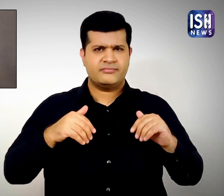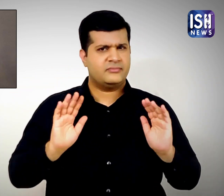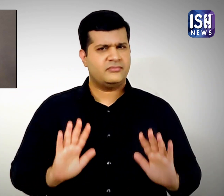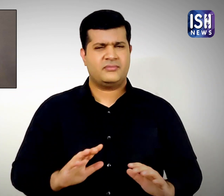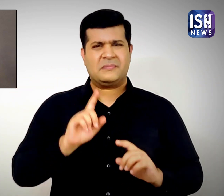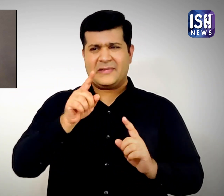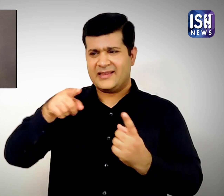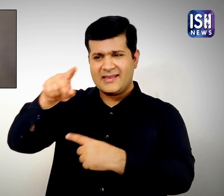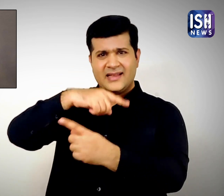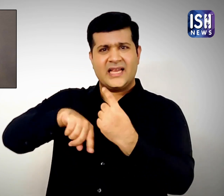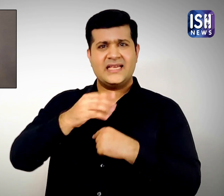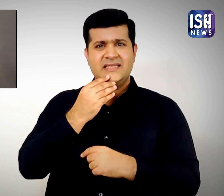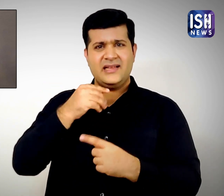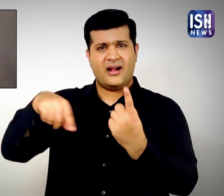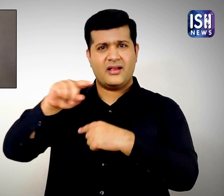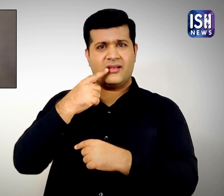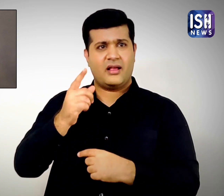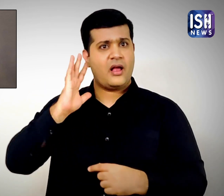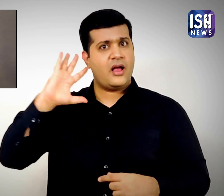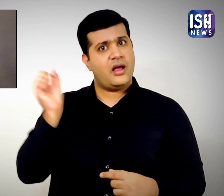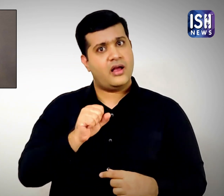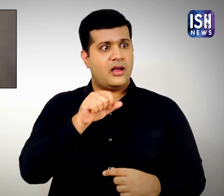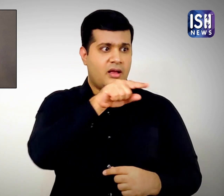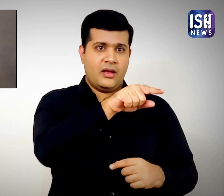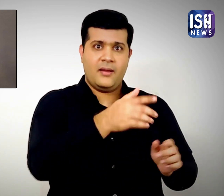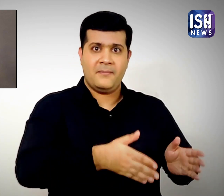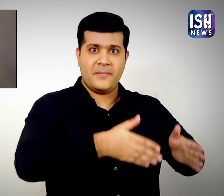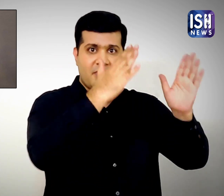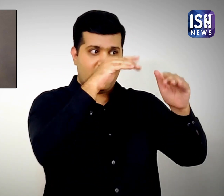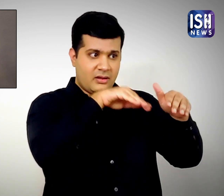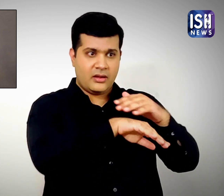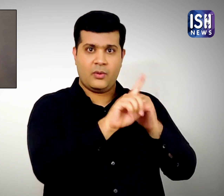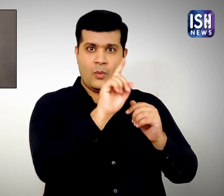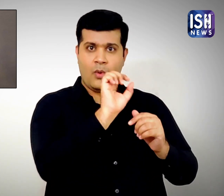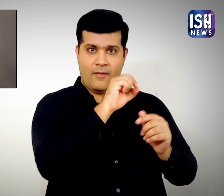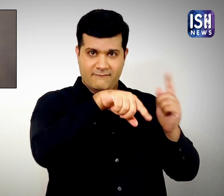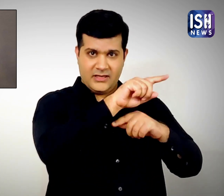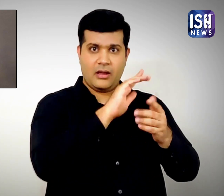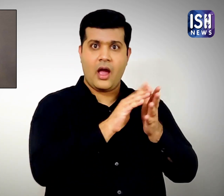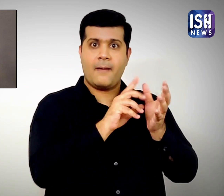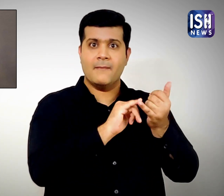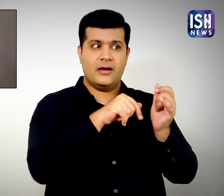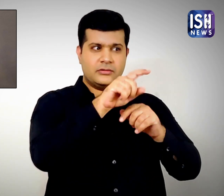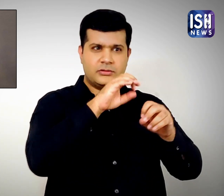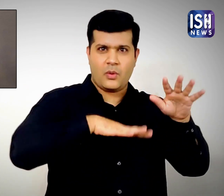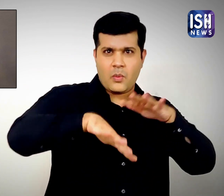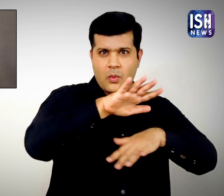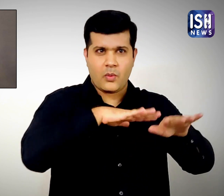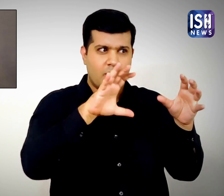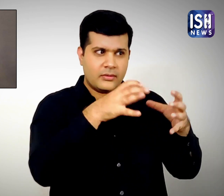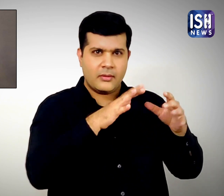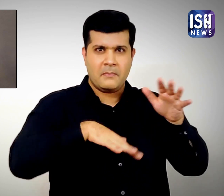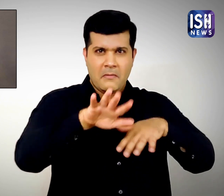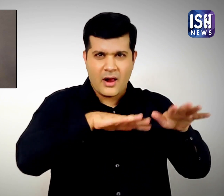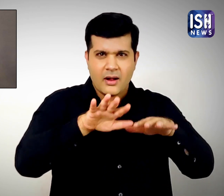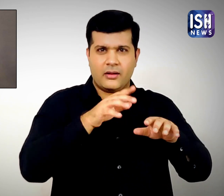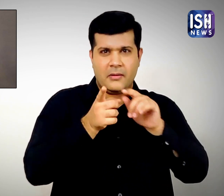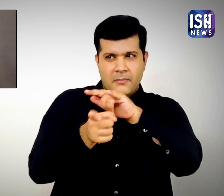We are neutral. Israel say they had information about Hamas intelligence office in the building that was planning